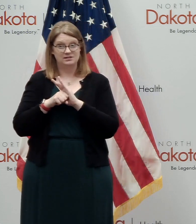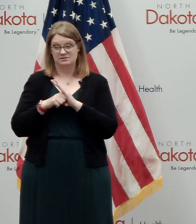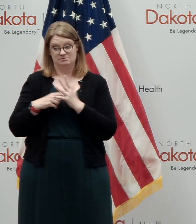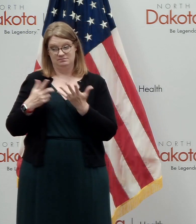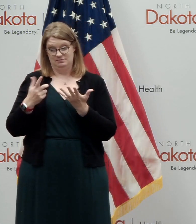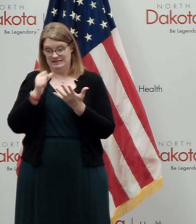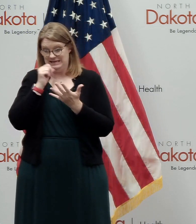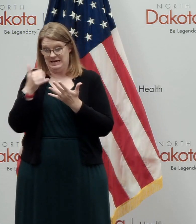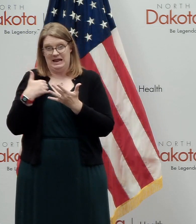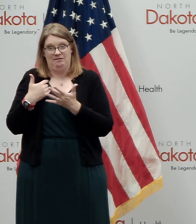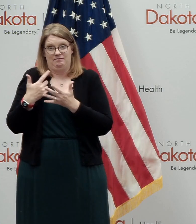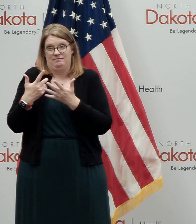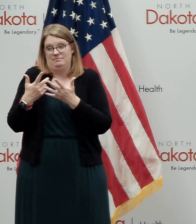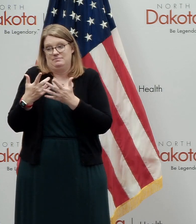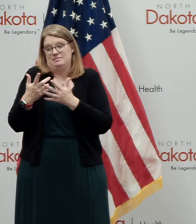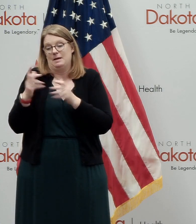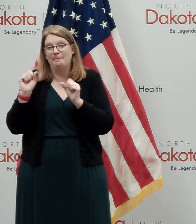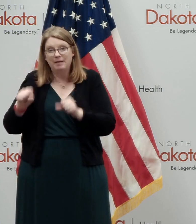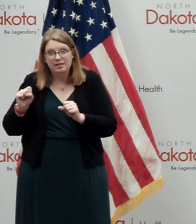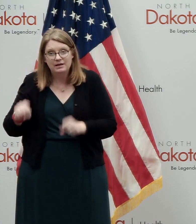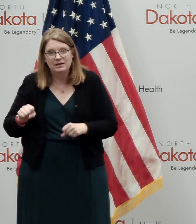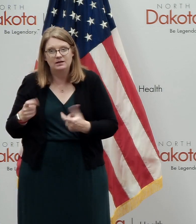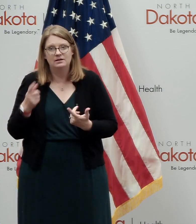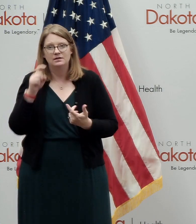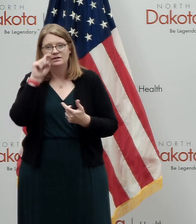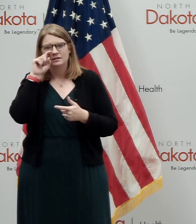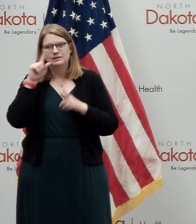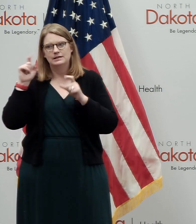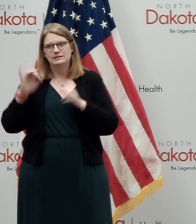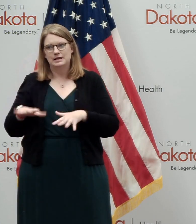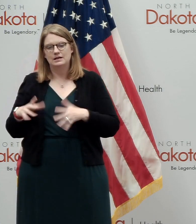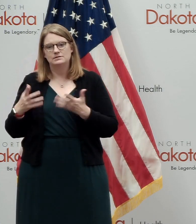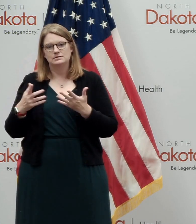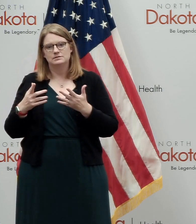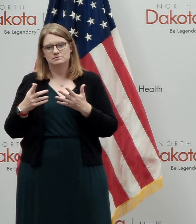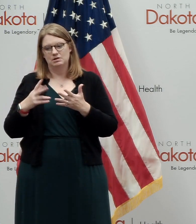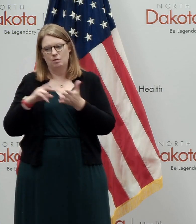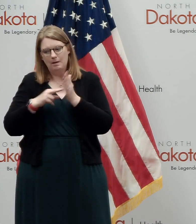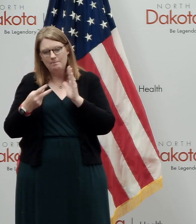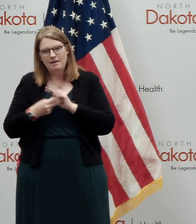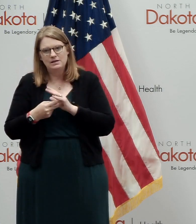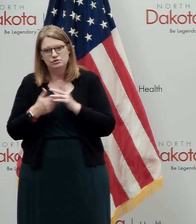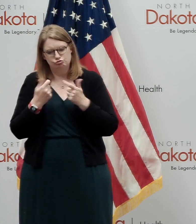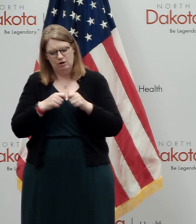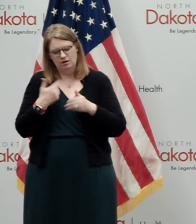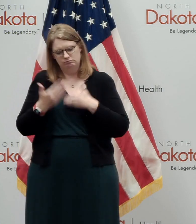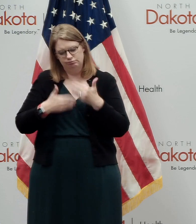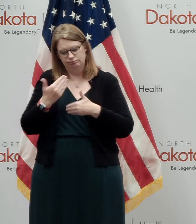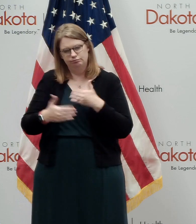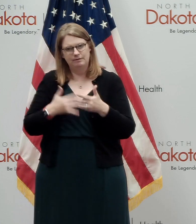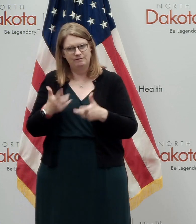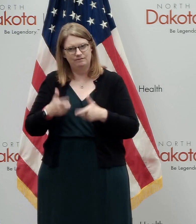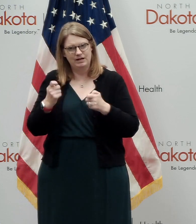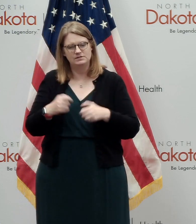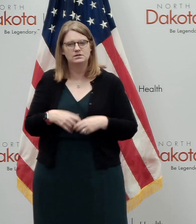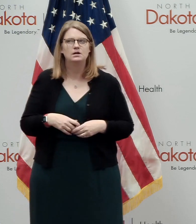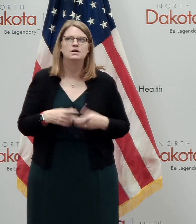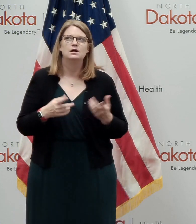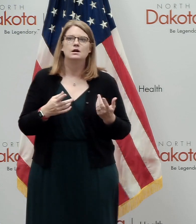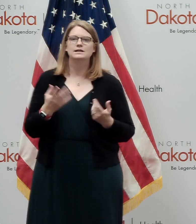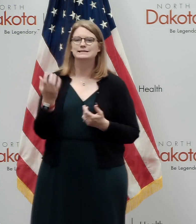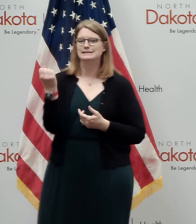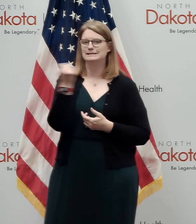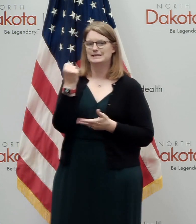done, didn't have the capacity. So the, these tests were meant to be a low cost, high capacity way to try to fill that gap. When we talked to Dr. Brooks on